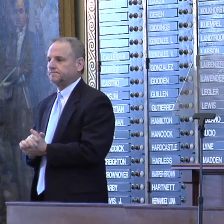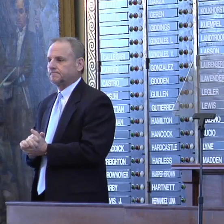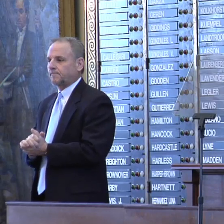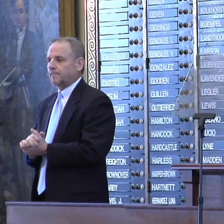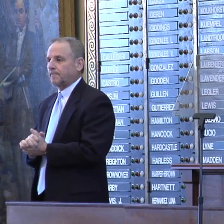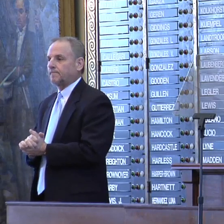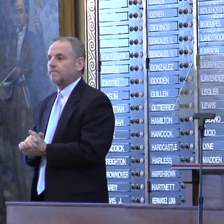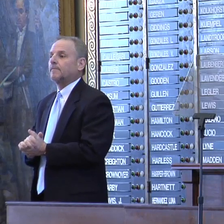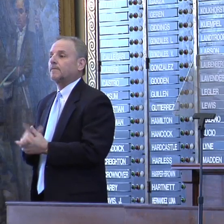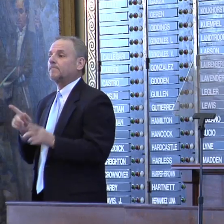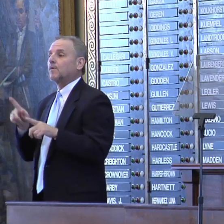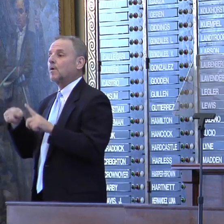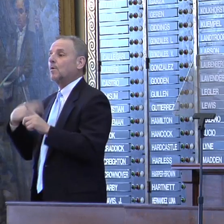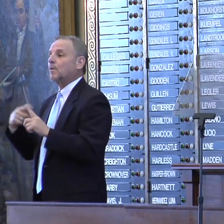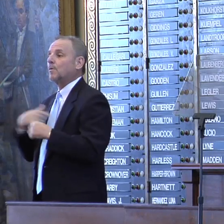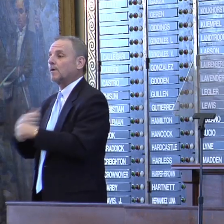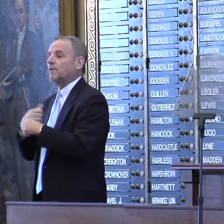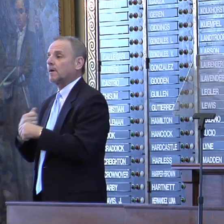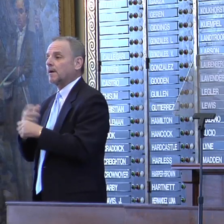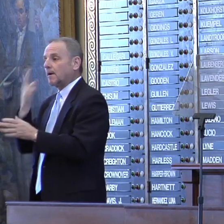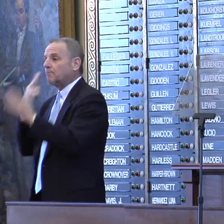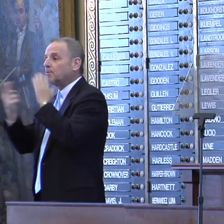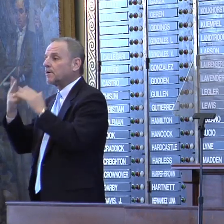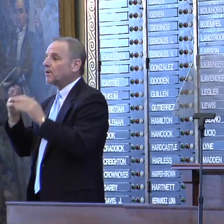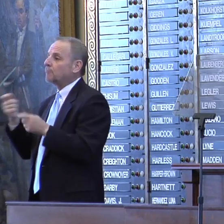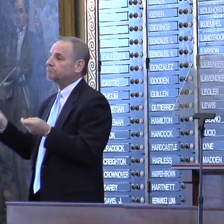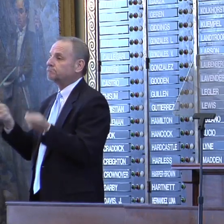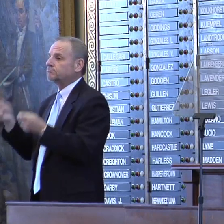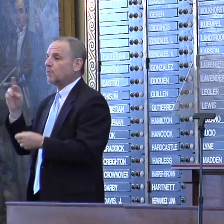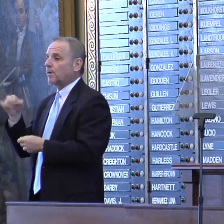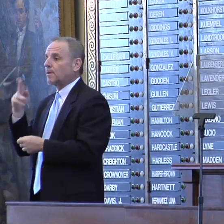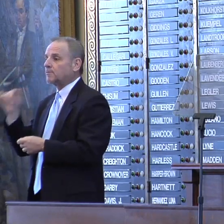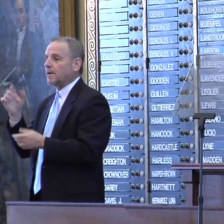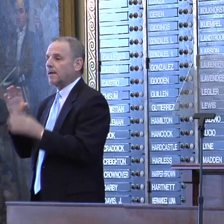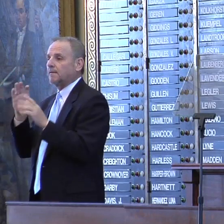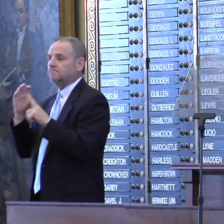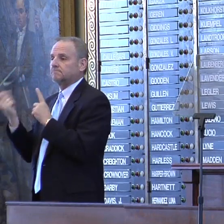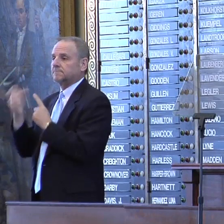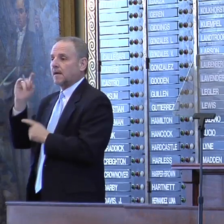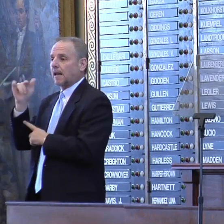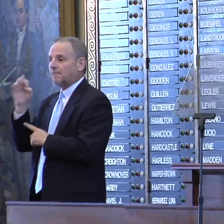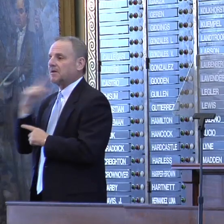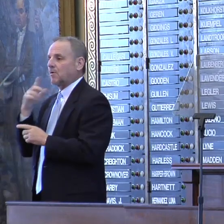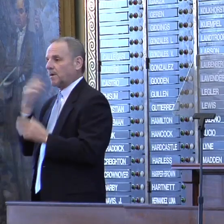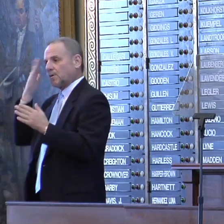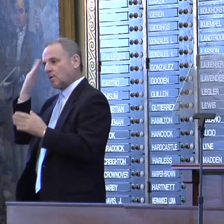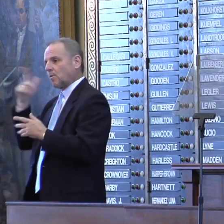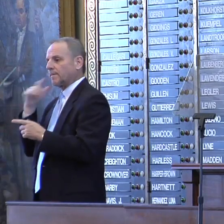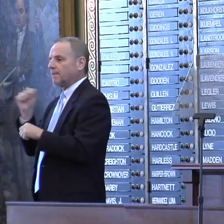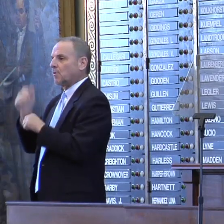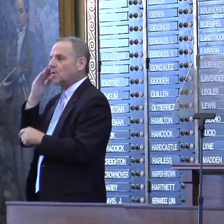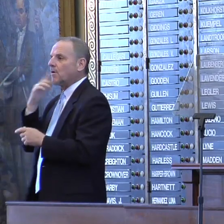Secondly, when we created a predictable regulatory climate, we did so that employers know what to